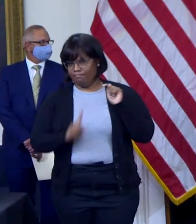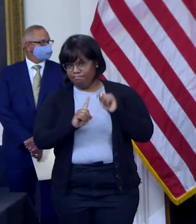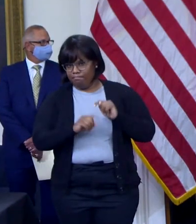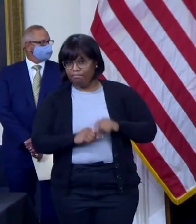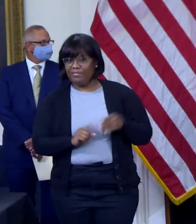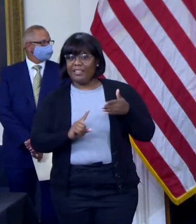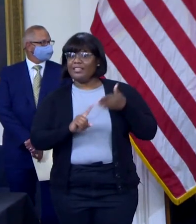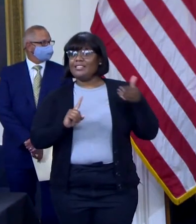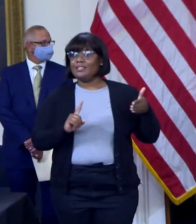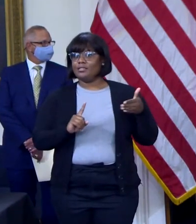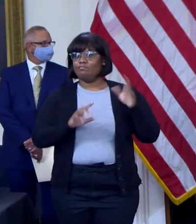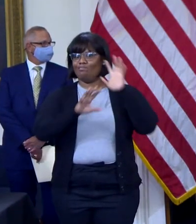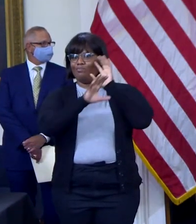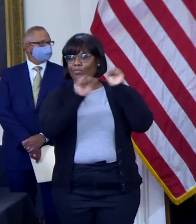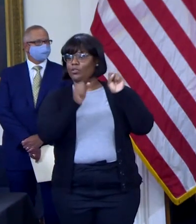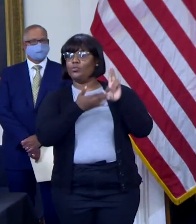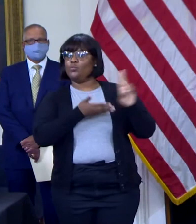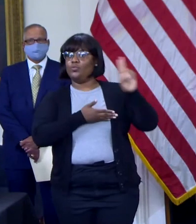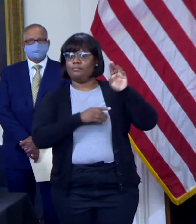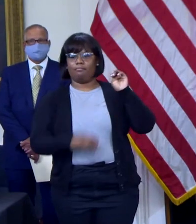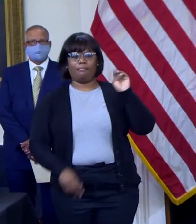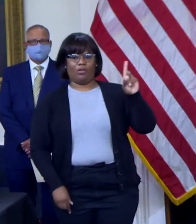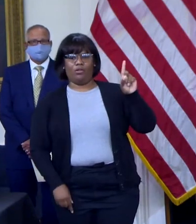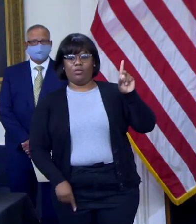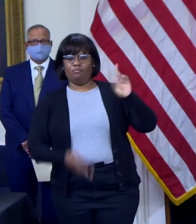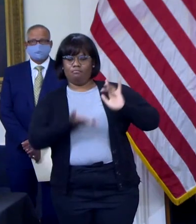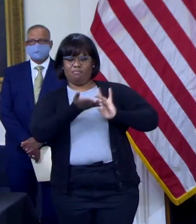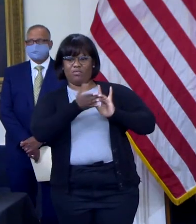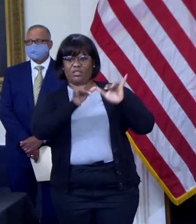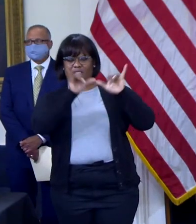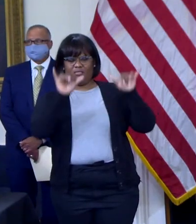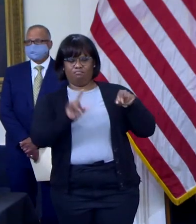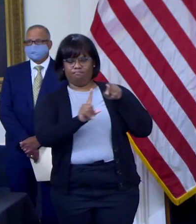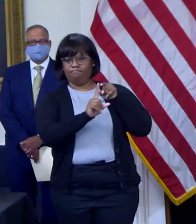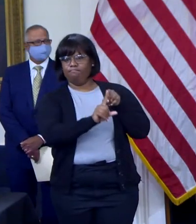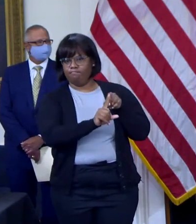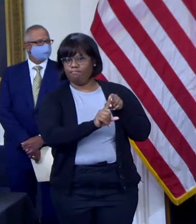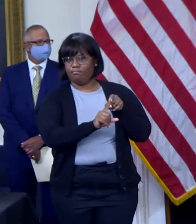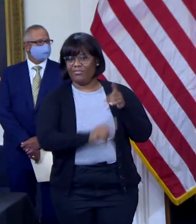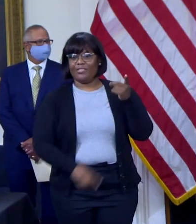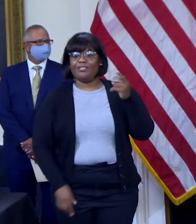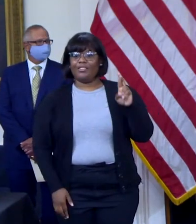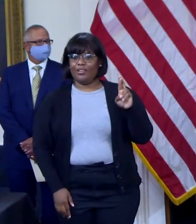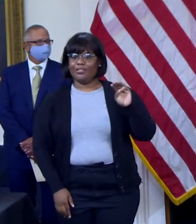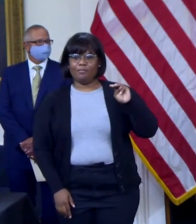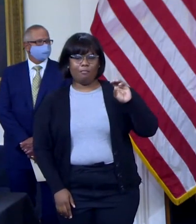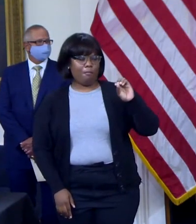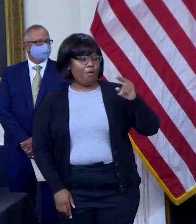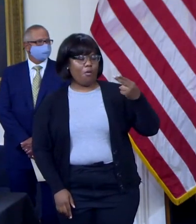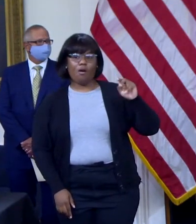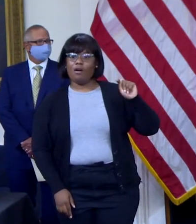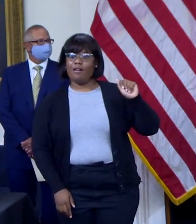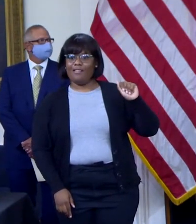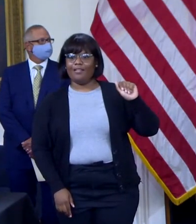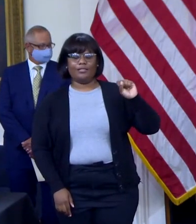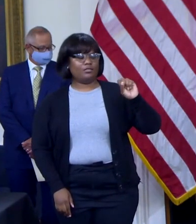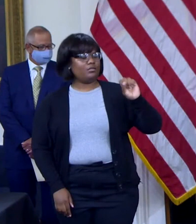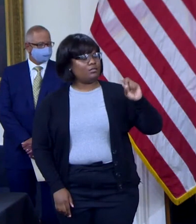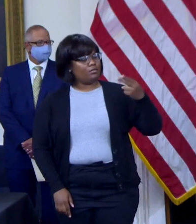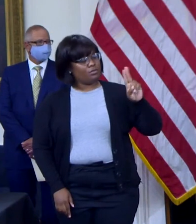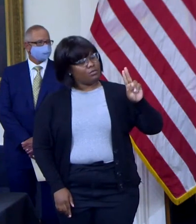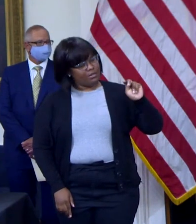System, Dr. Mohan Santha, and the President of the Health Facilities Association of Maryland, Joe DeMadas.